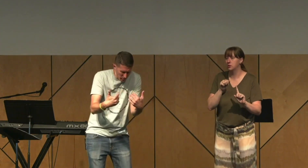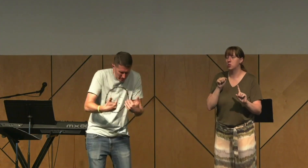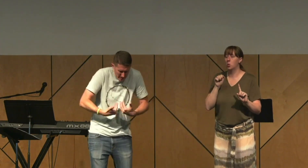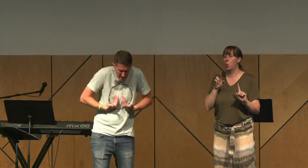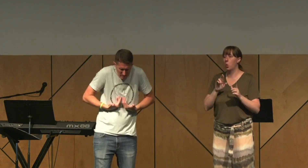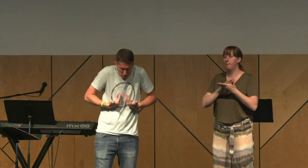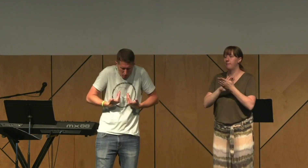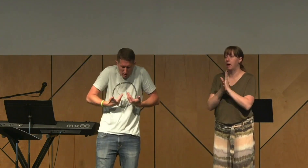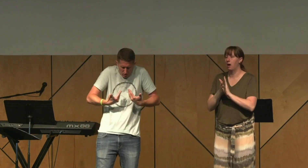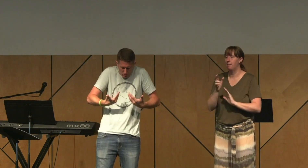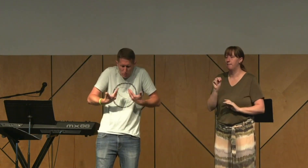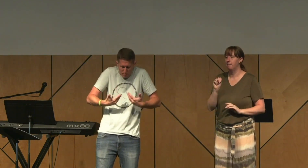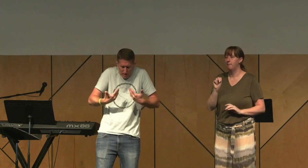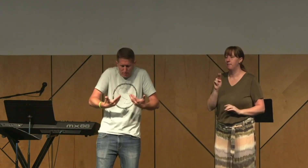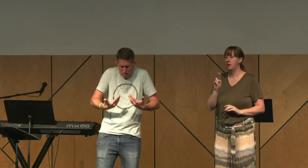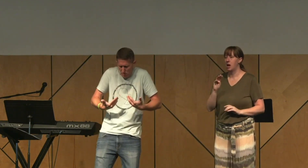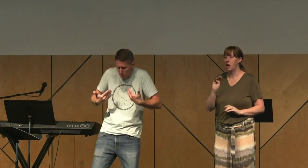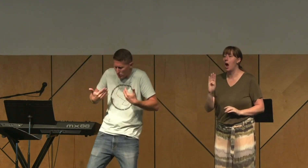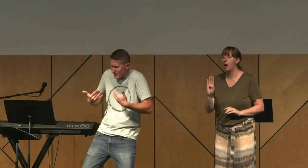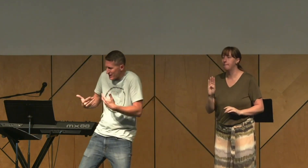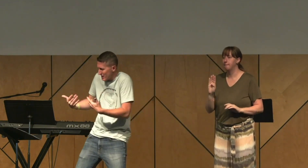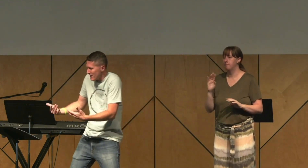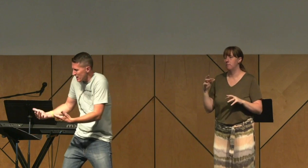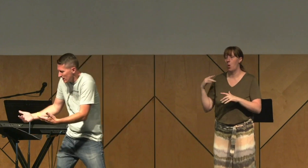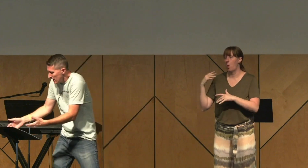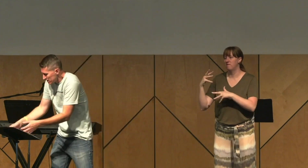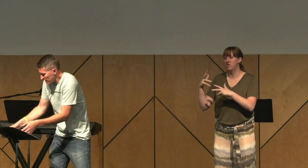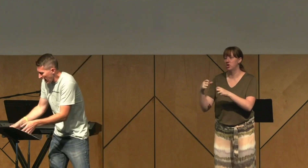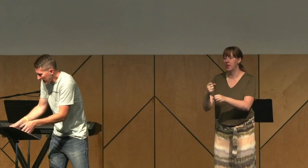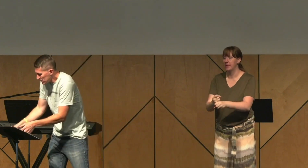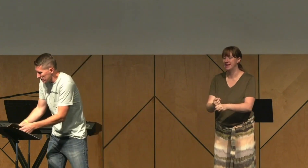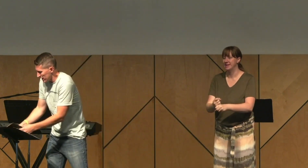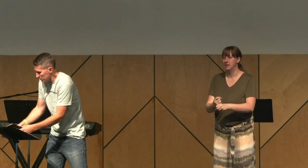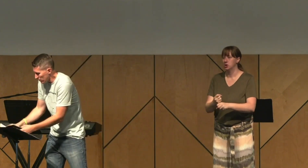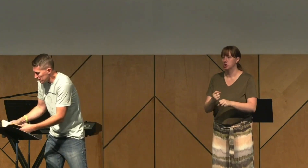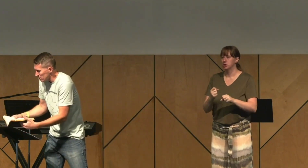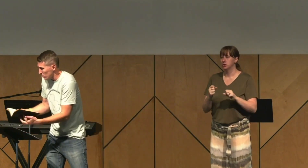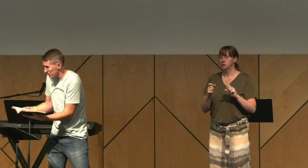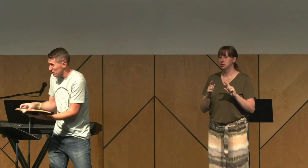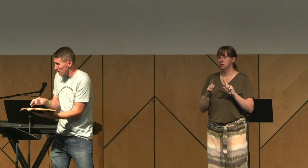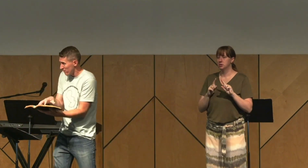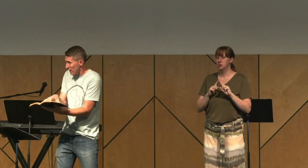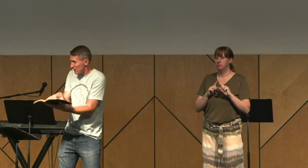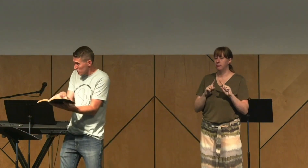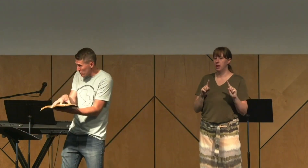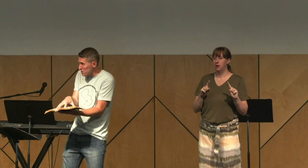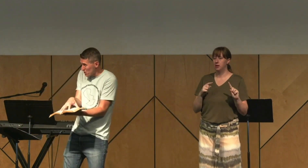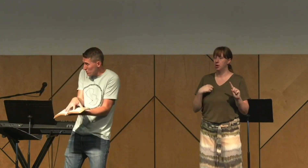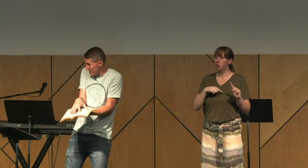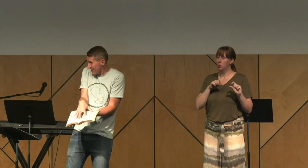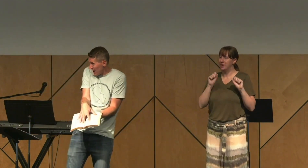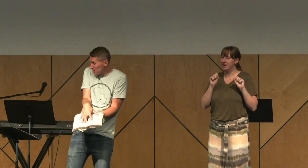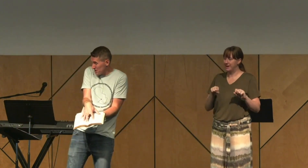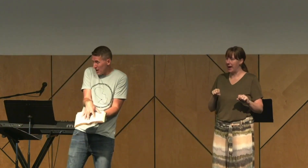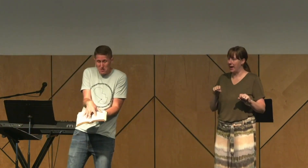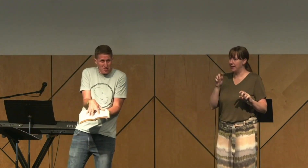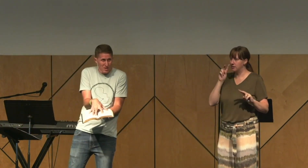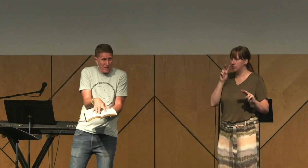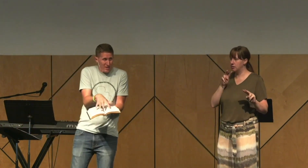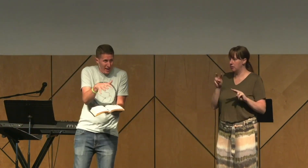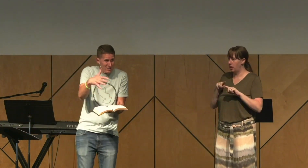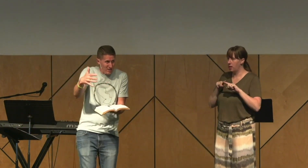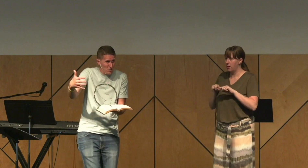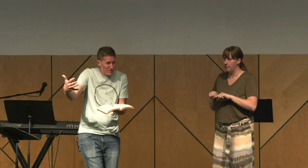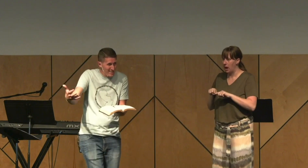then, we don't lean into what our souls might feel in the moment. We lean in to the ancient entrusted wisdom of Scripture, which tells